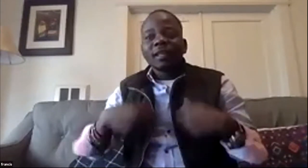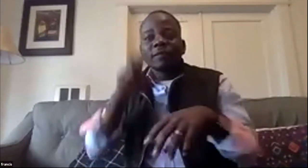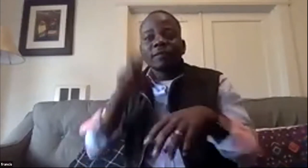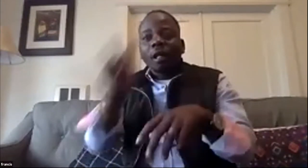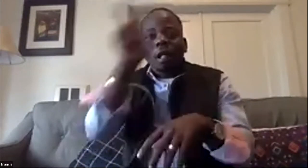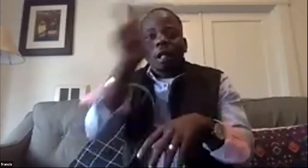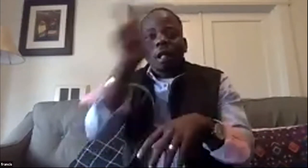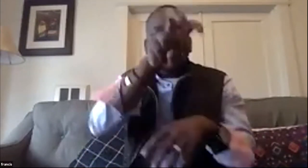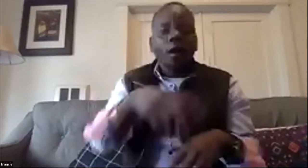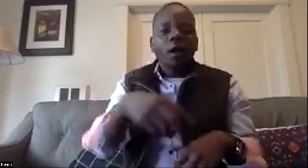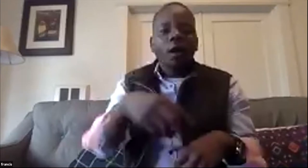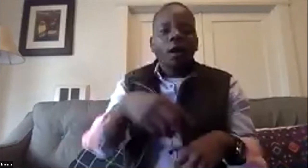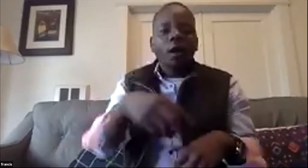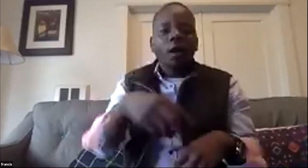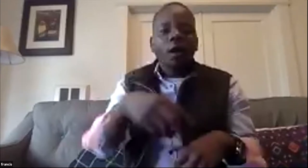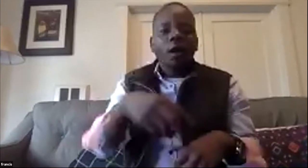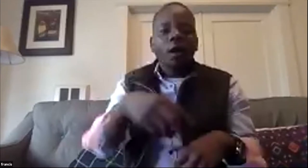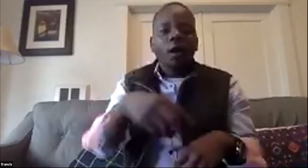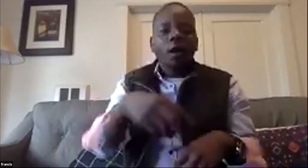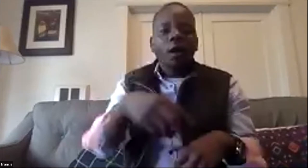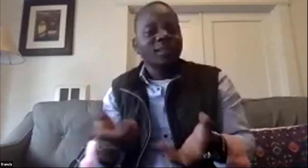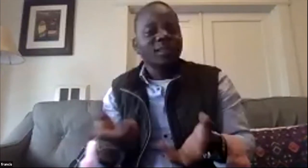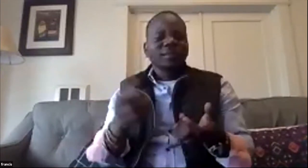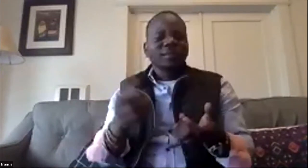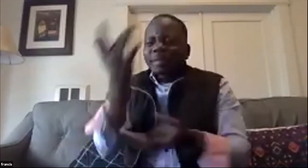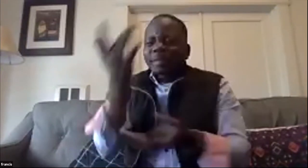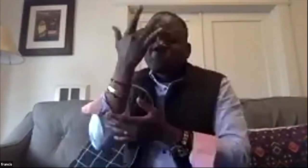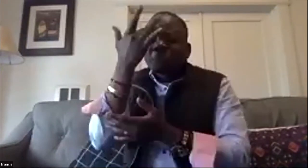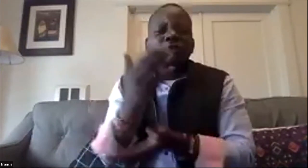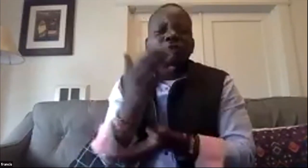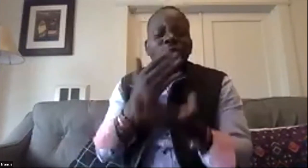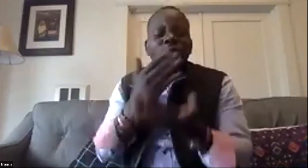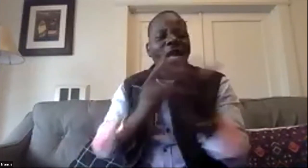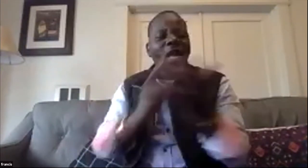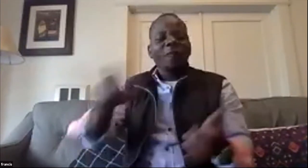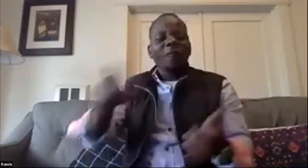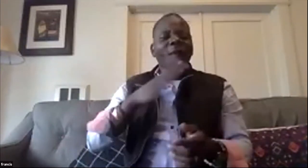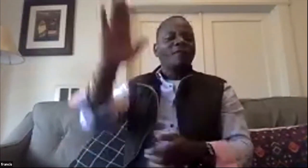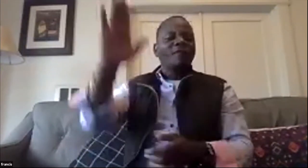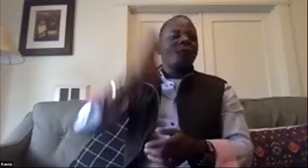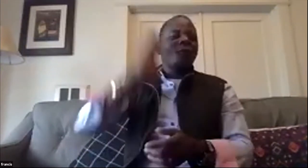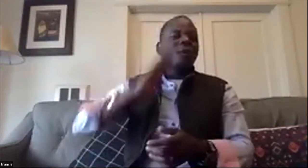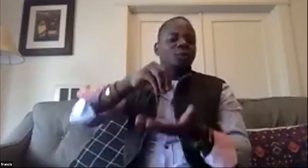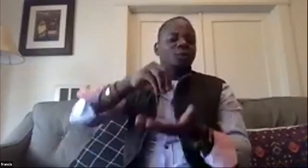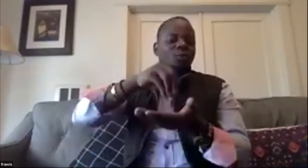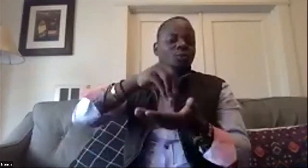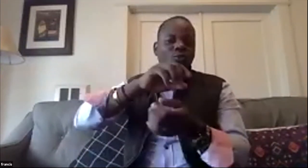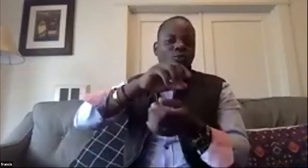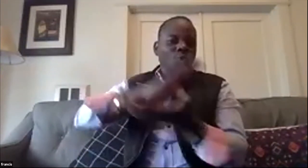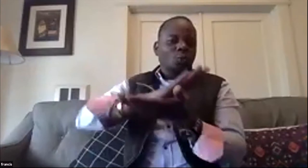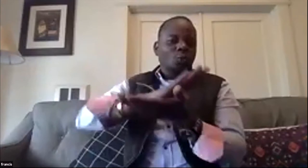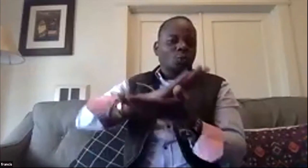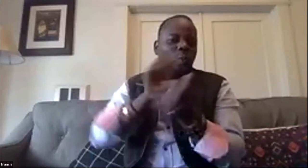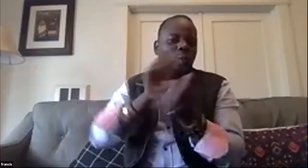with their kids who have been abused and there's no structure for them to get support and